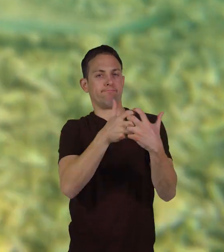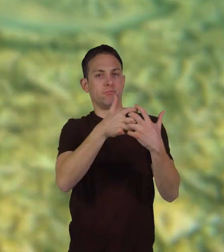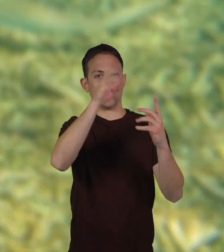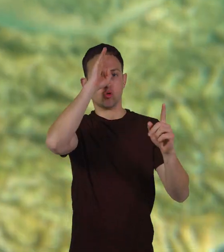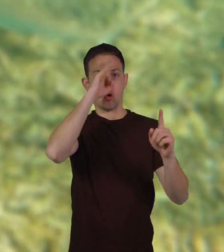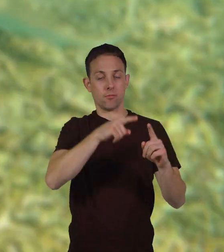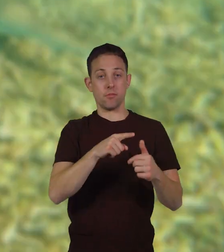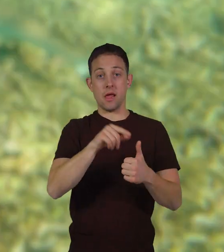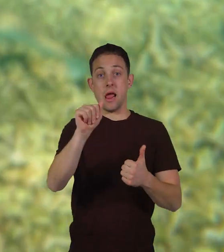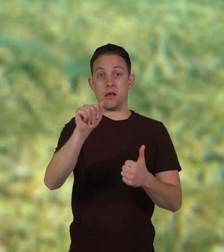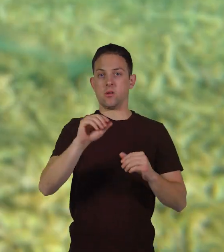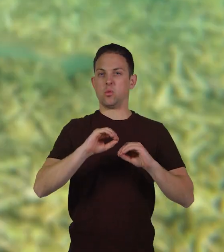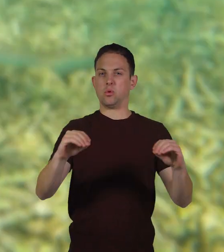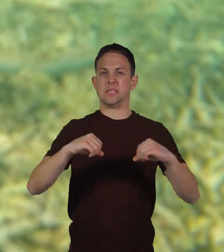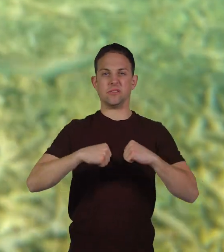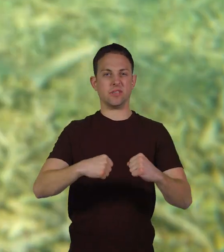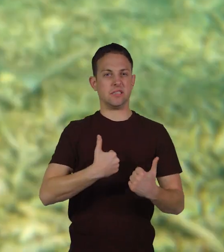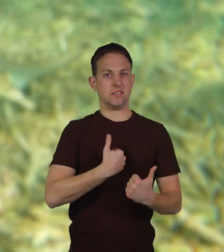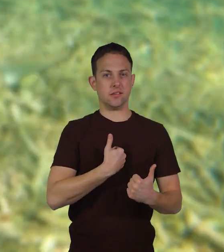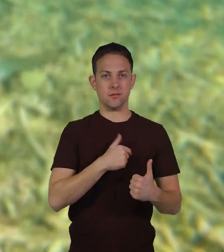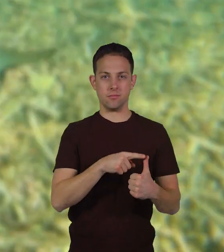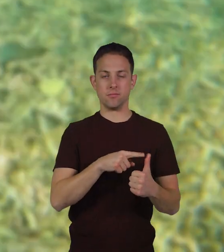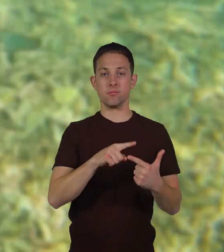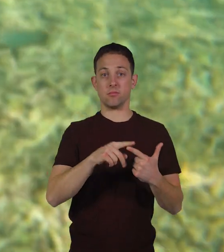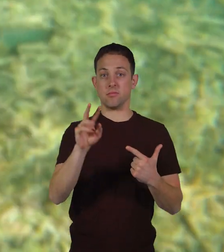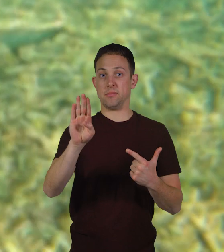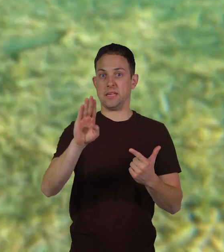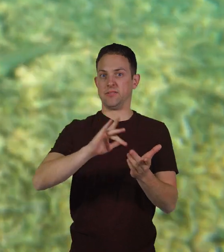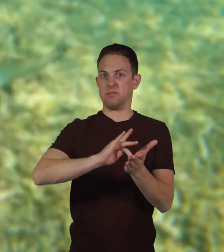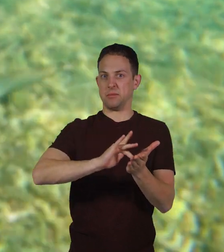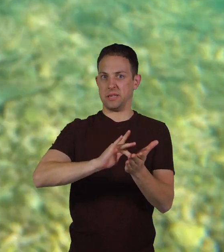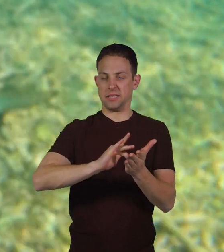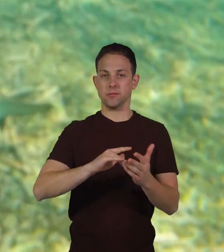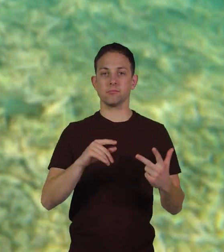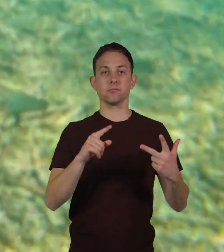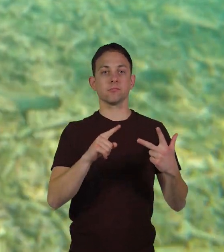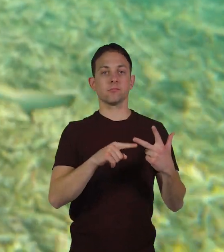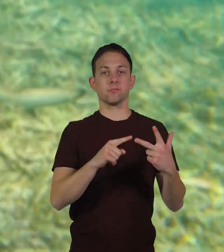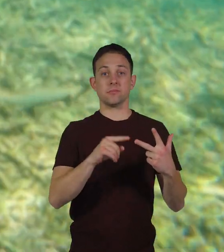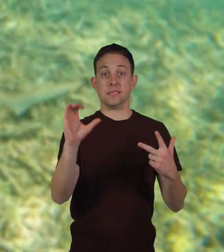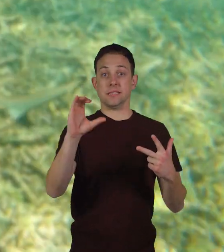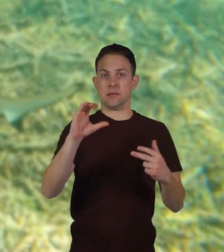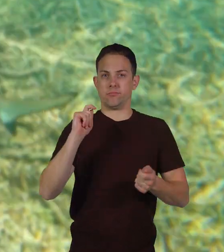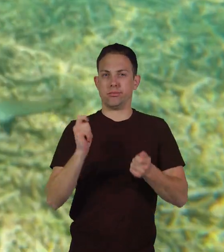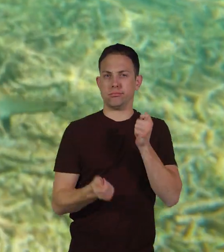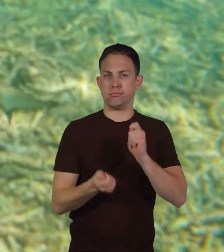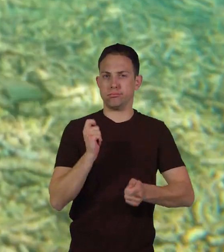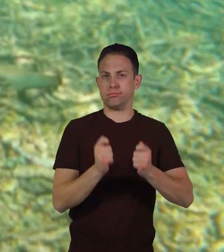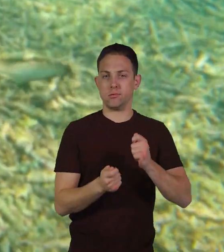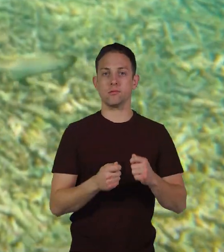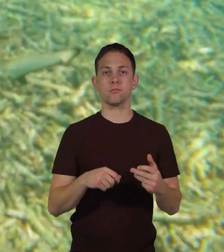A. Defenseless B. Venomous C. Adaptable D.